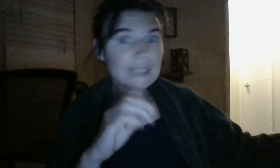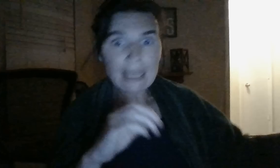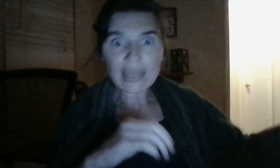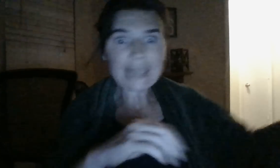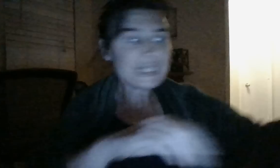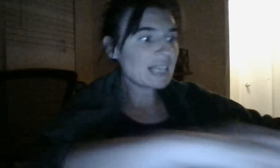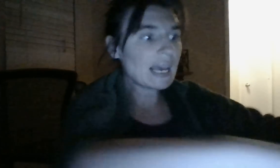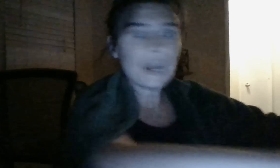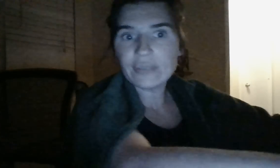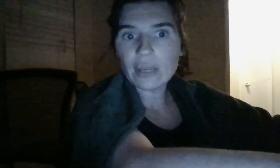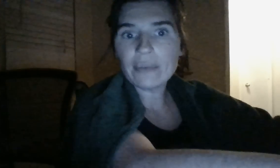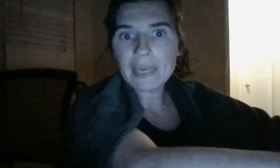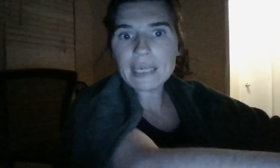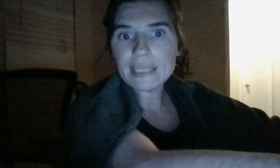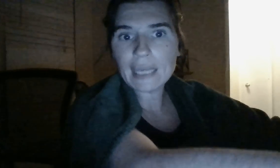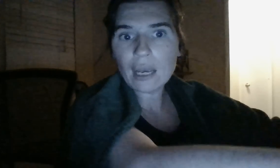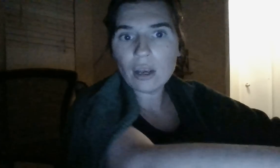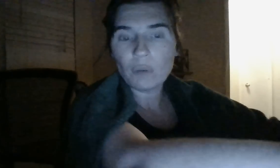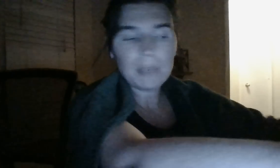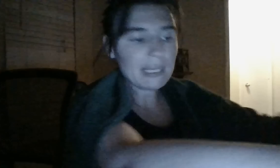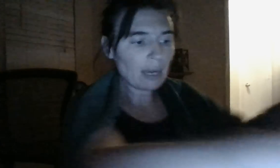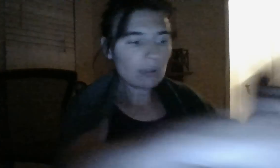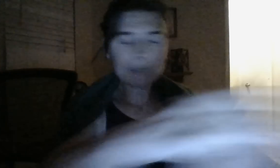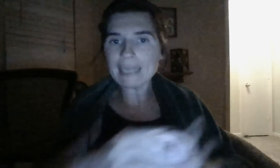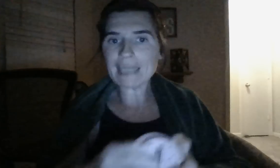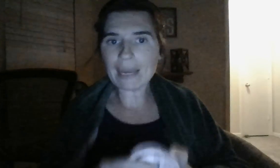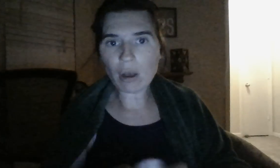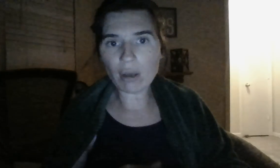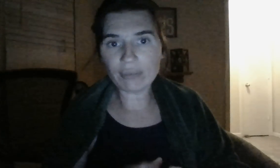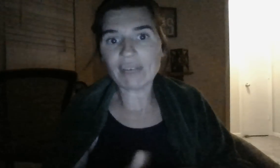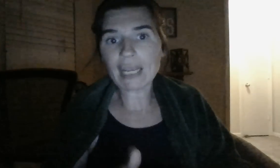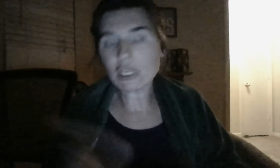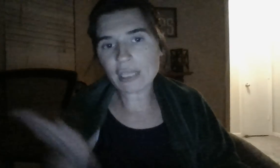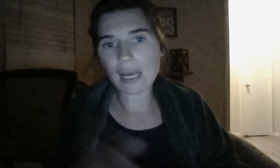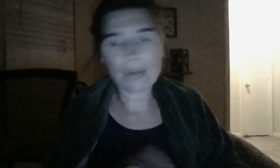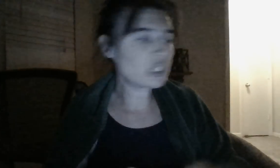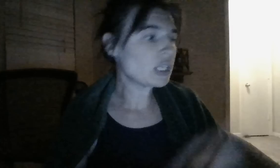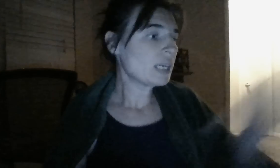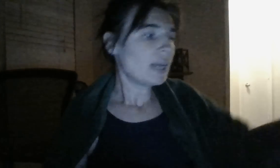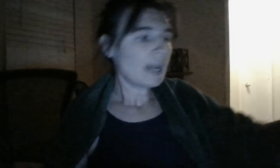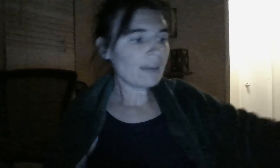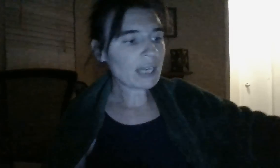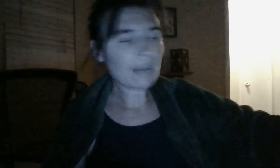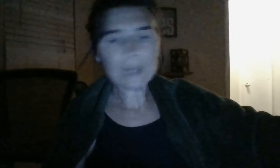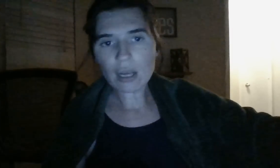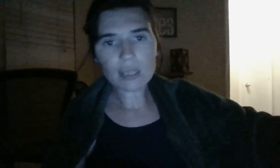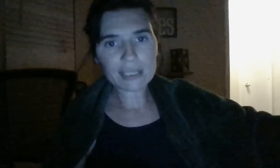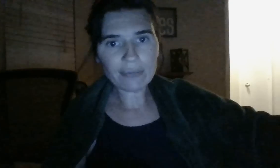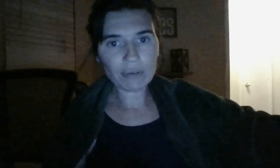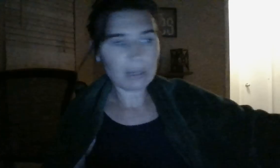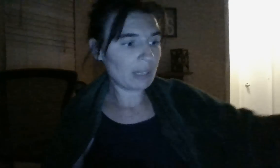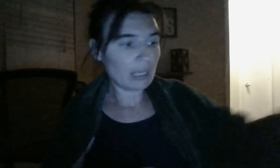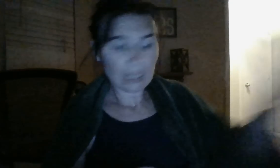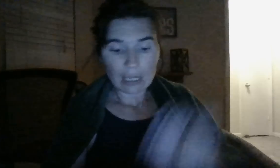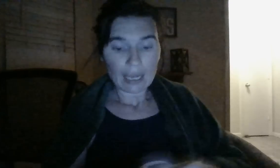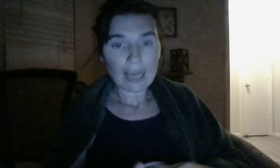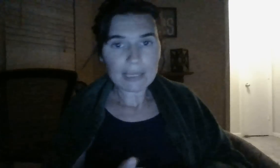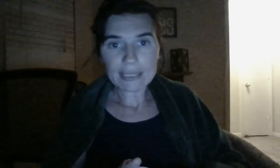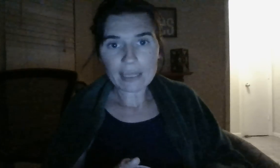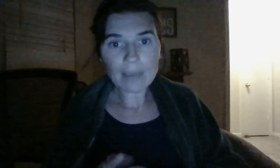that, that's theft of PTO. PTO is pay time off, like vacation time, which every company calls it different. But, I mean, some